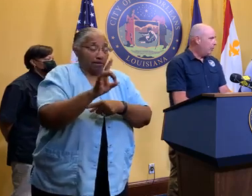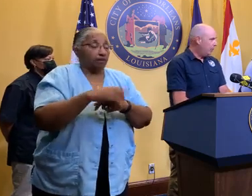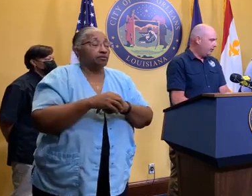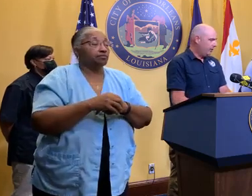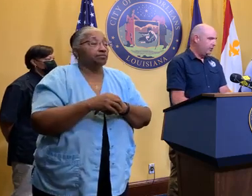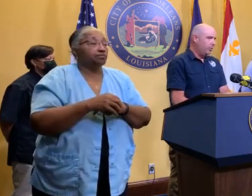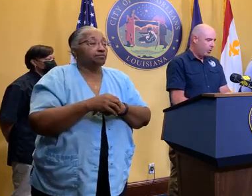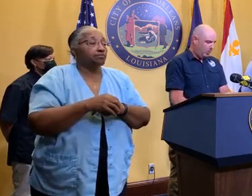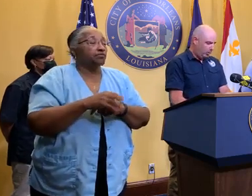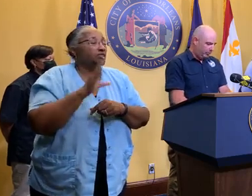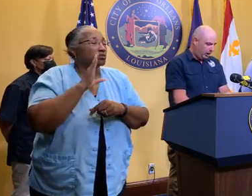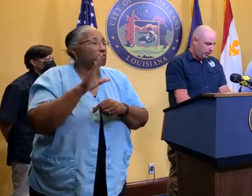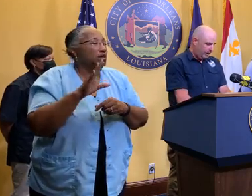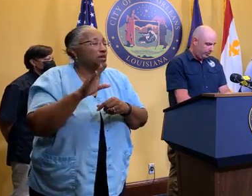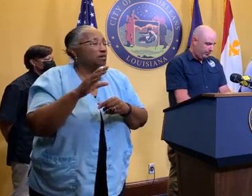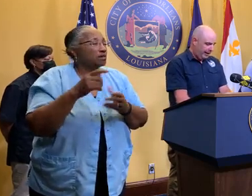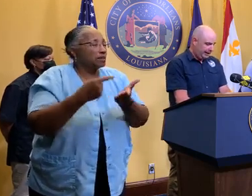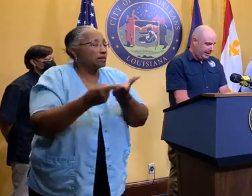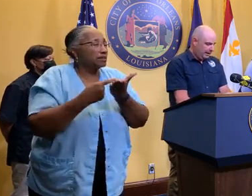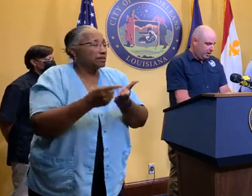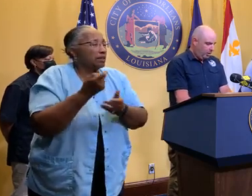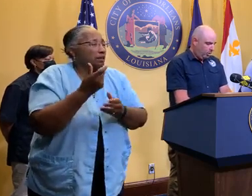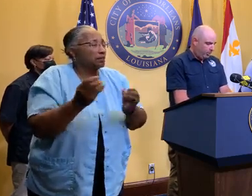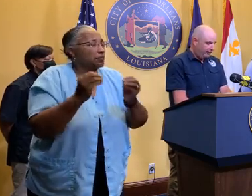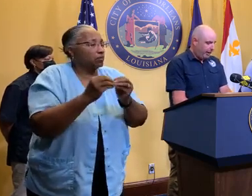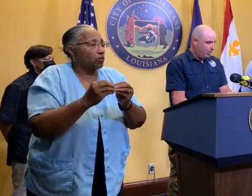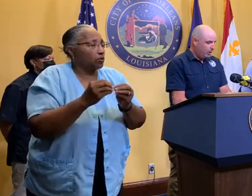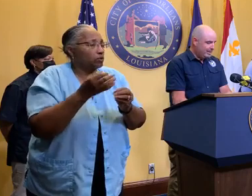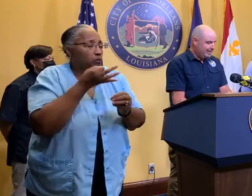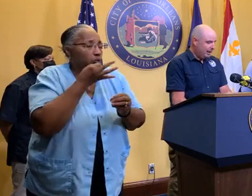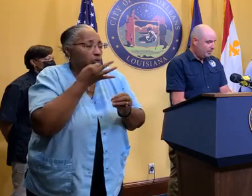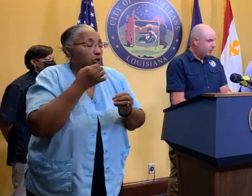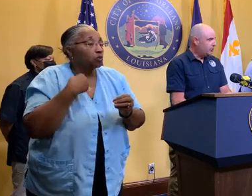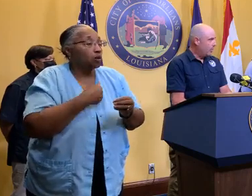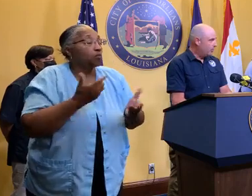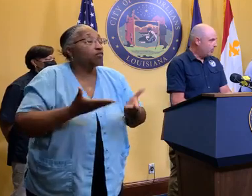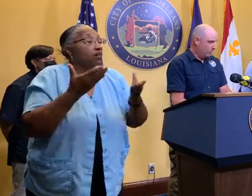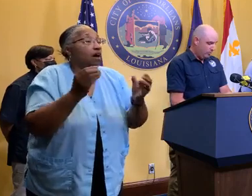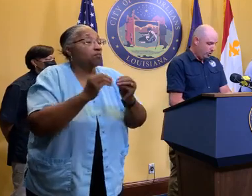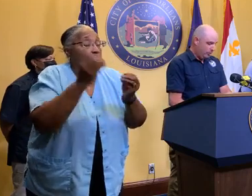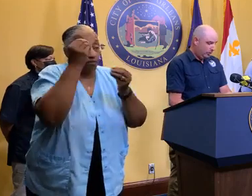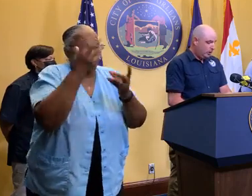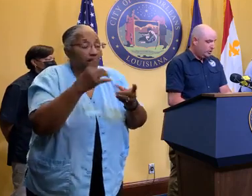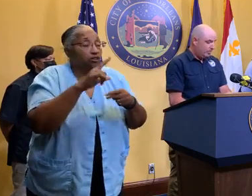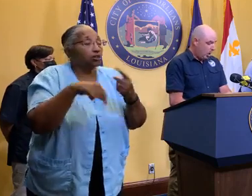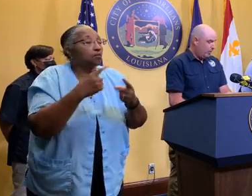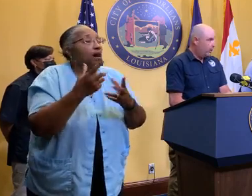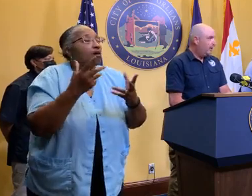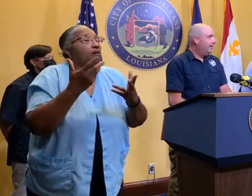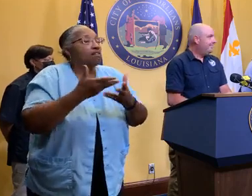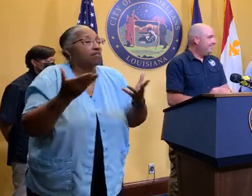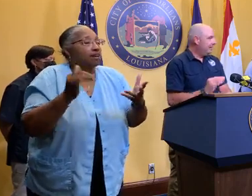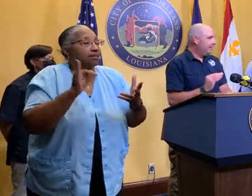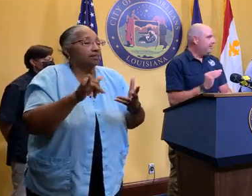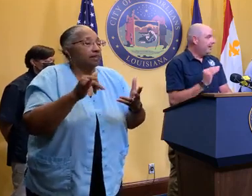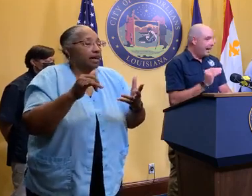Ramsey will go into this a little more, but we'll talk about the fact that we'll provide more detail about storm debris removal tomorrow.